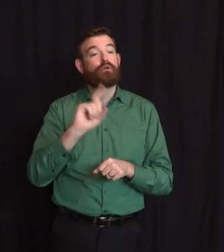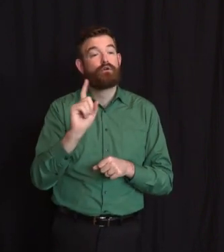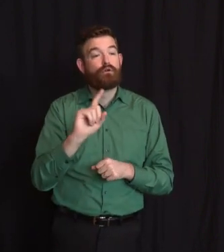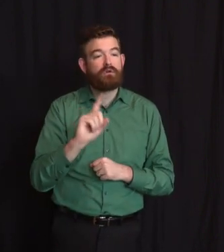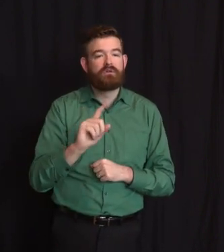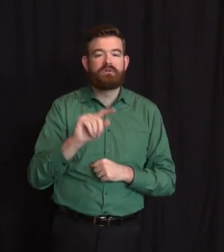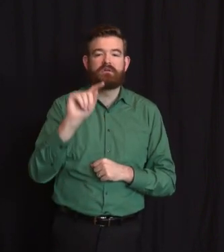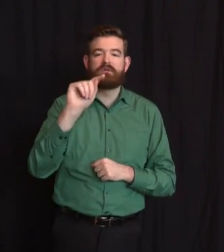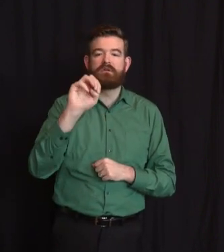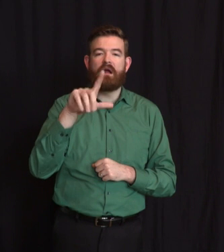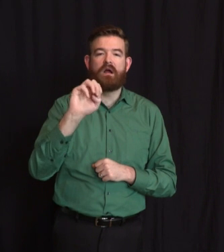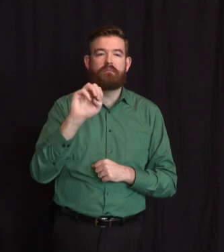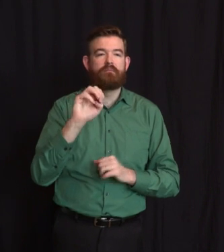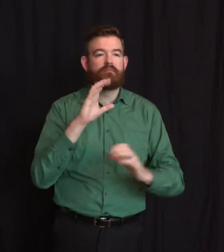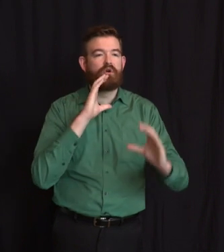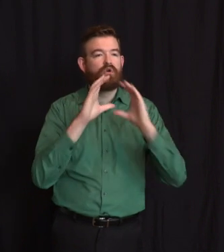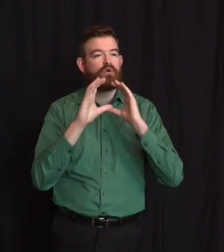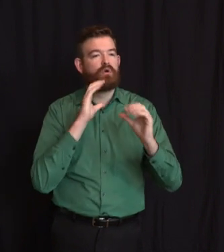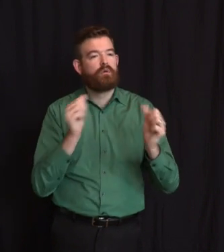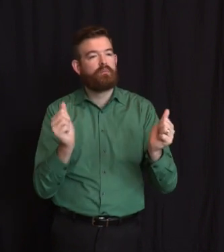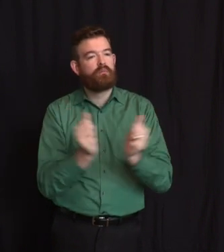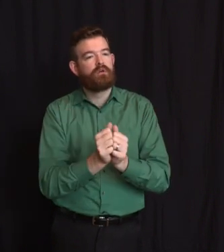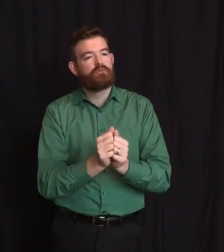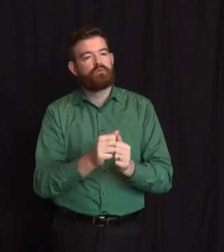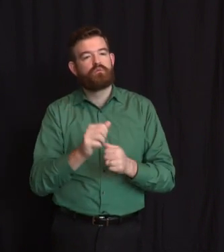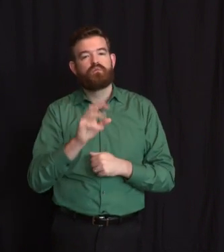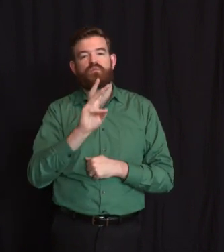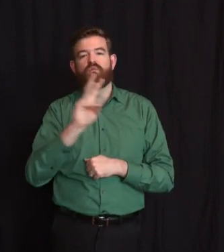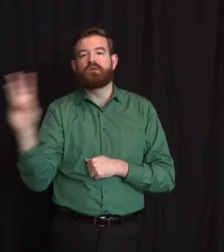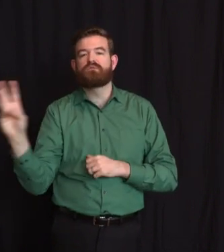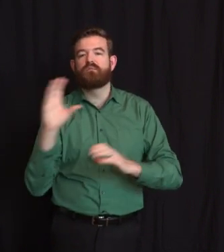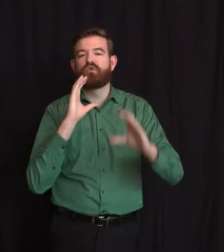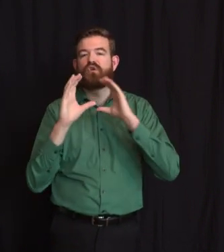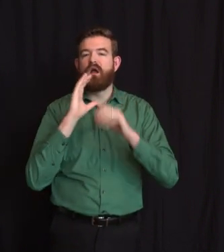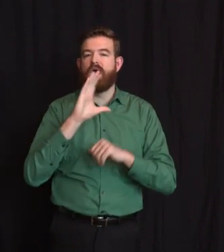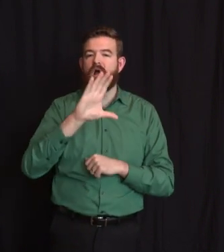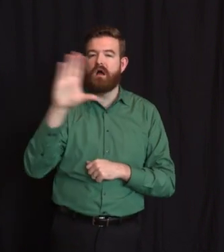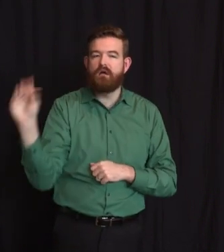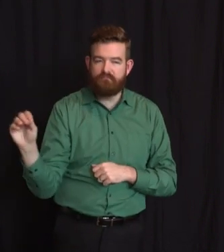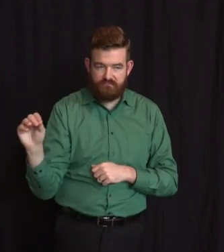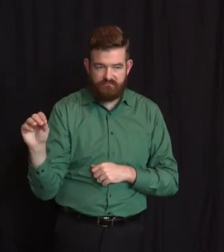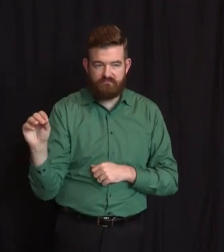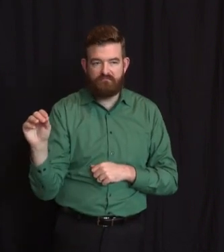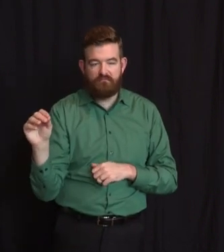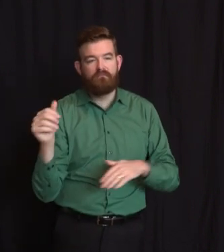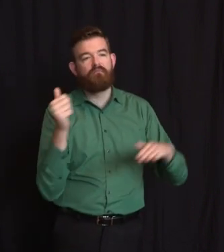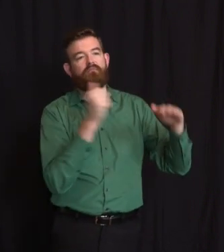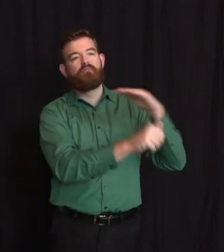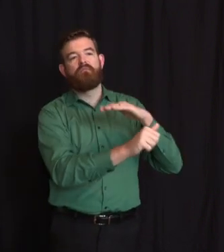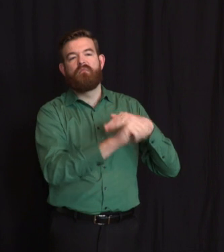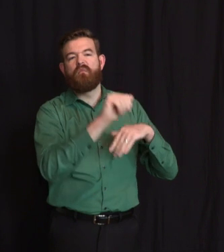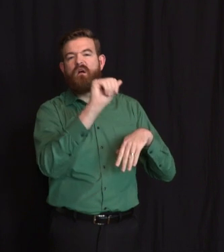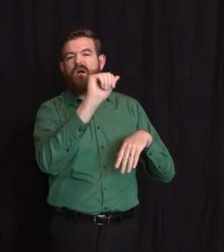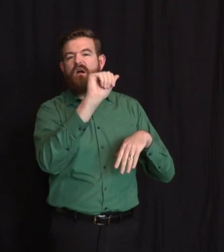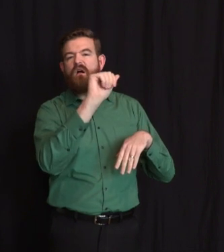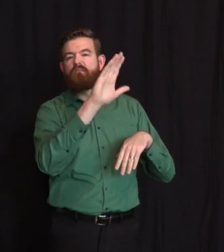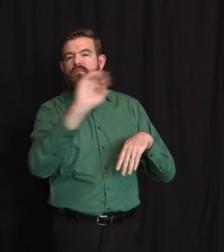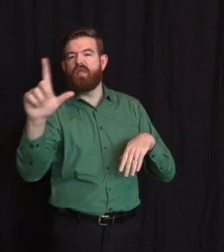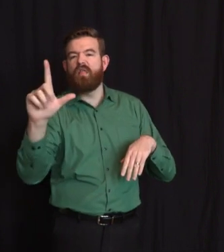Electric Company, the manufacturing side of the former Bell telephone system. Along the way, he married his wife